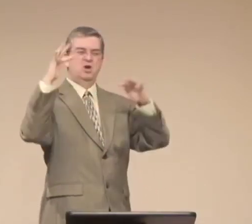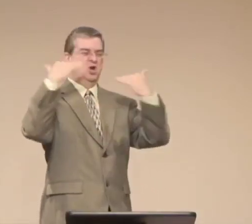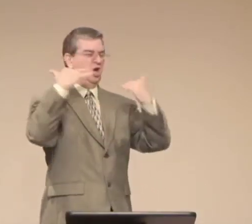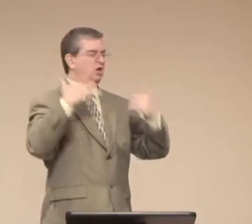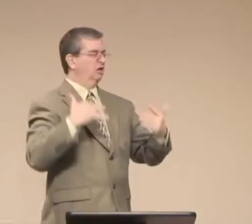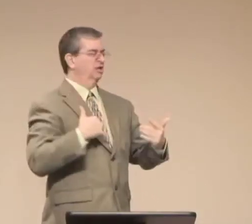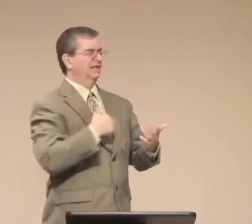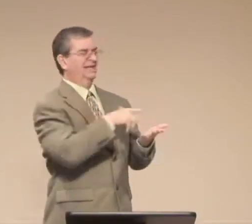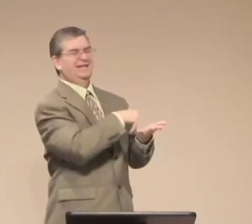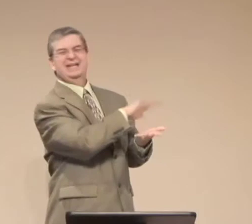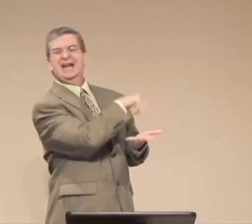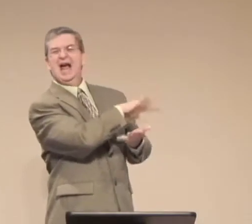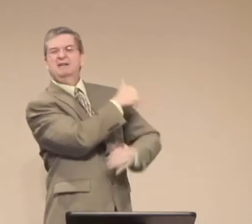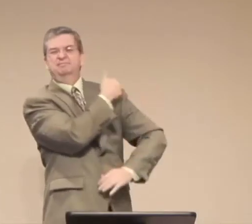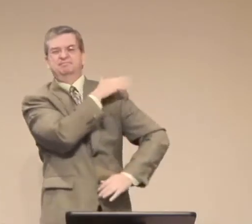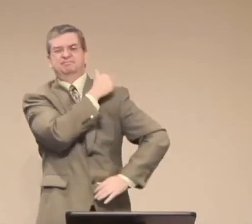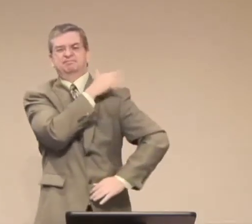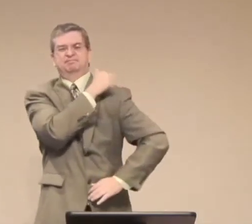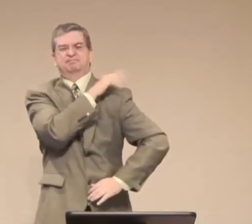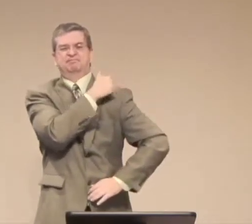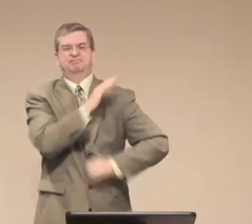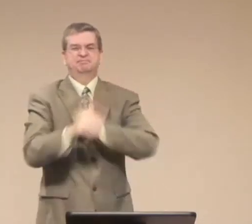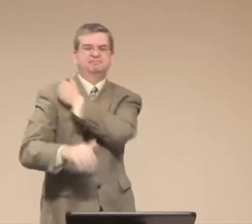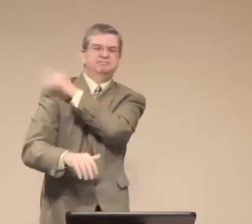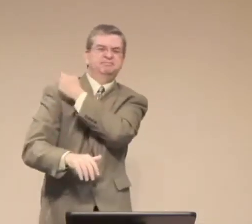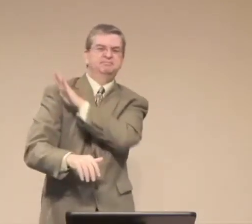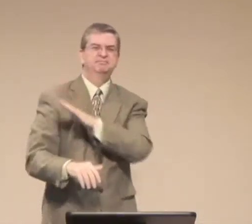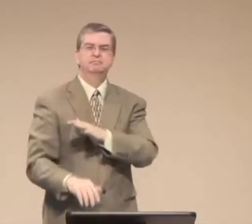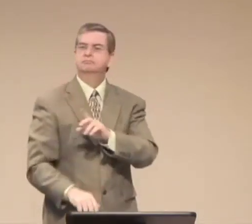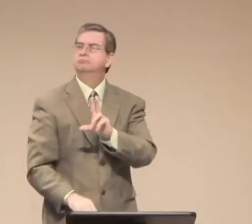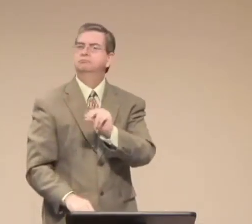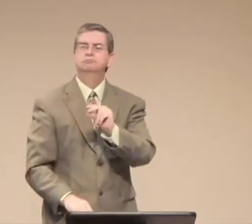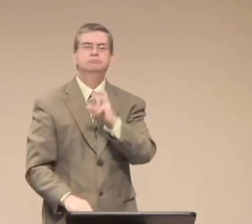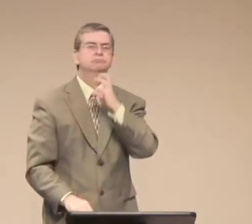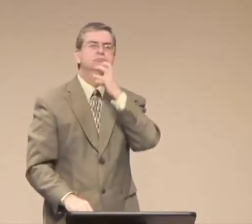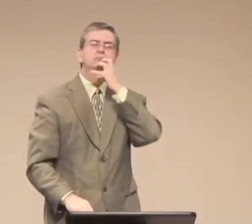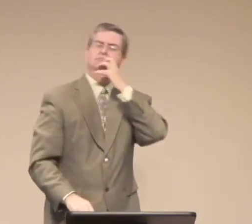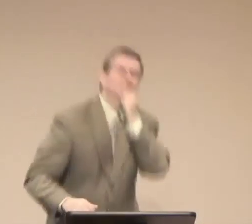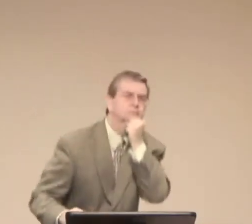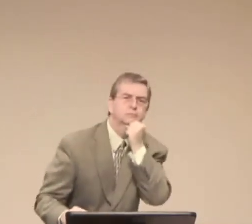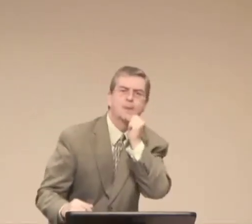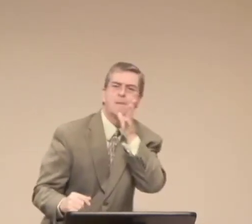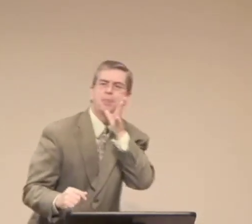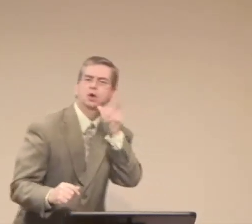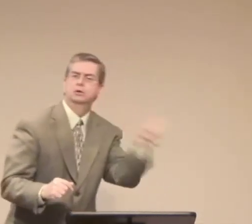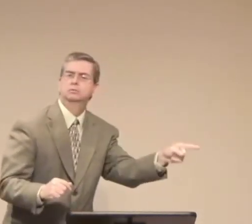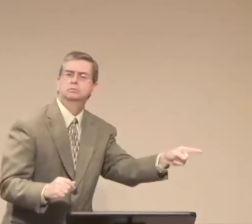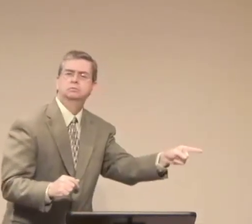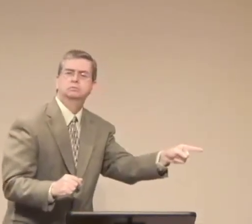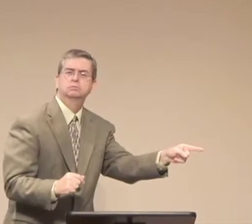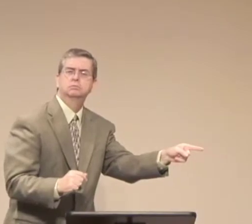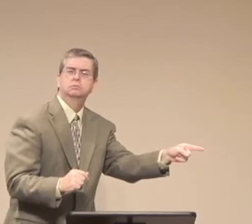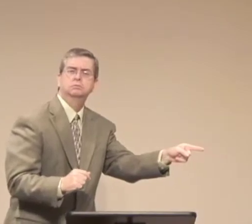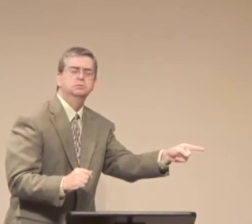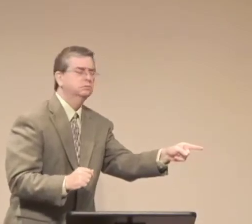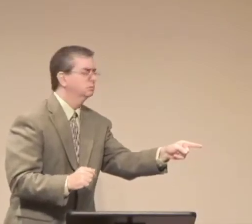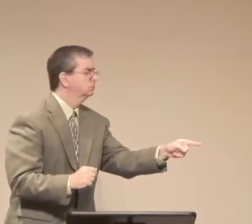He didn't say I'm so ashamed of you. I want that to be with you. He